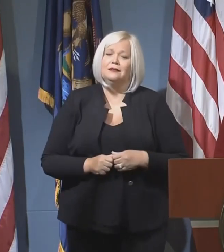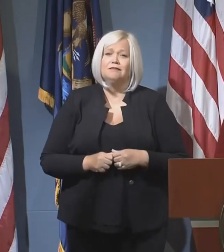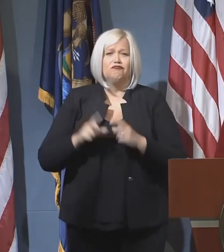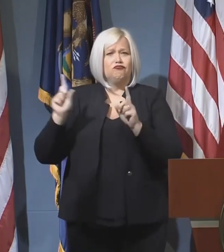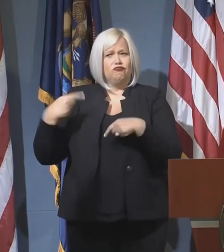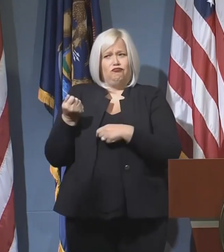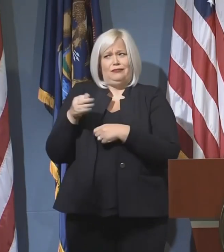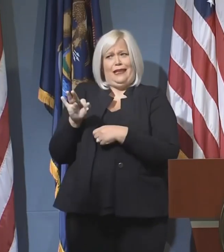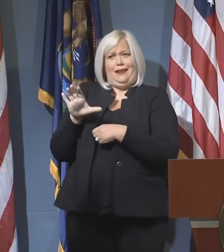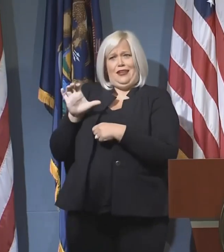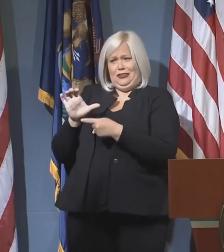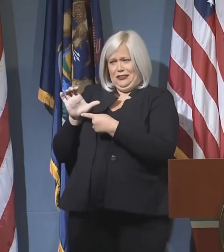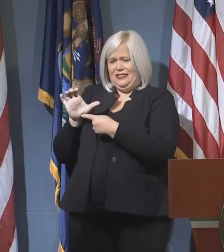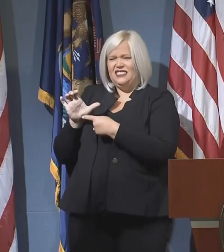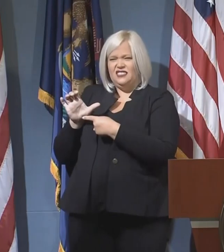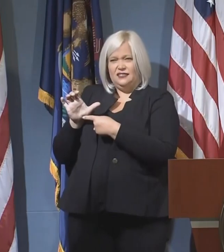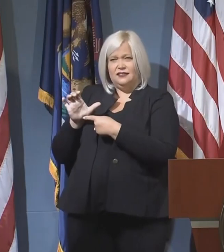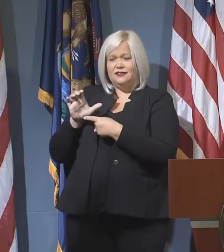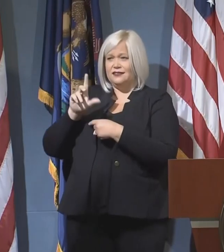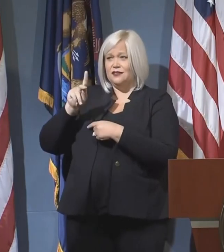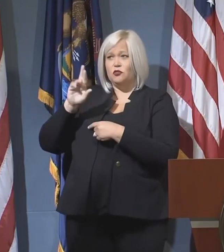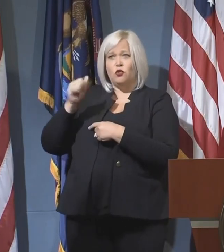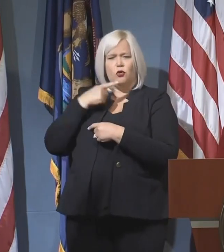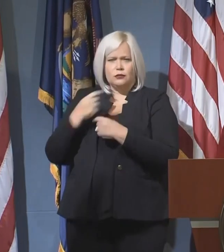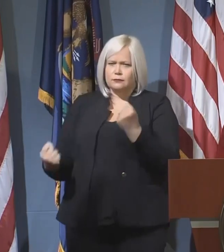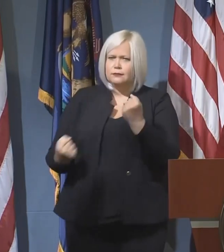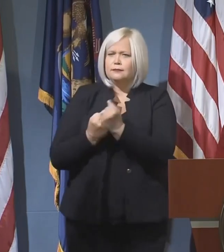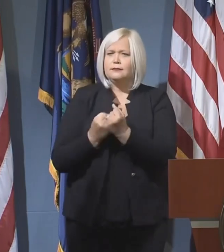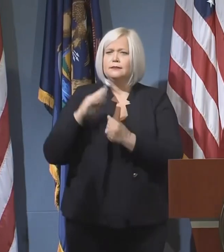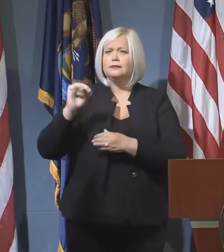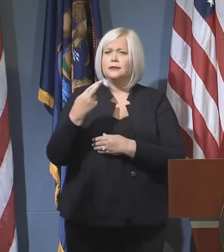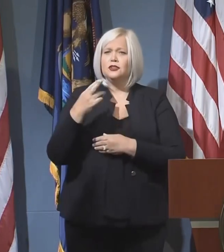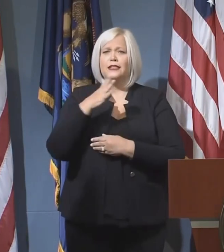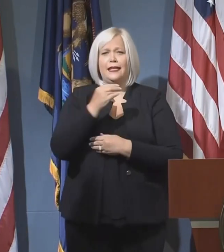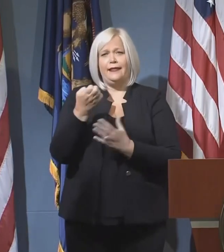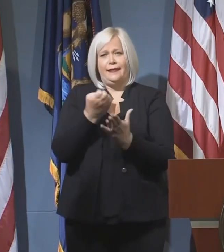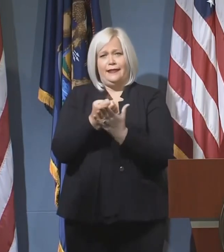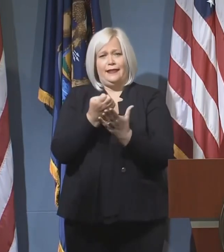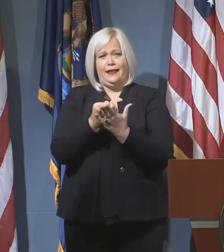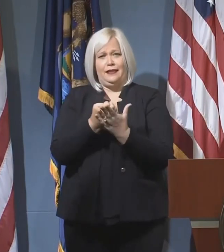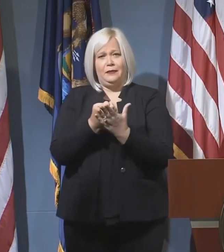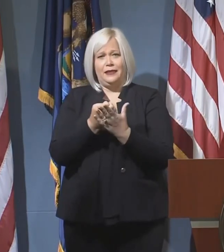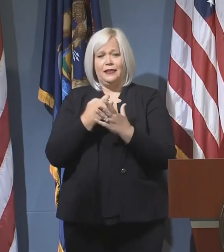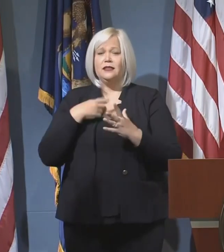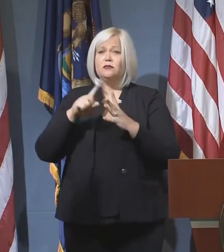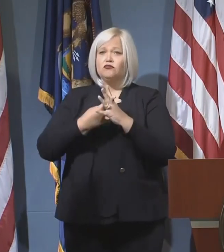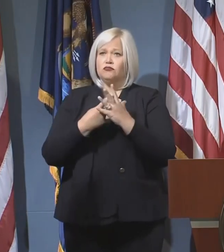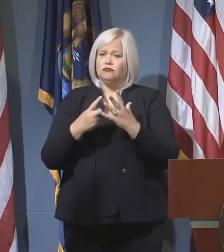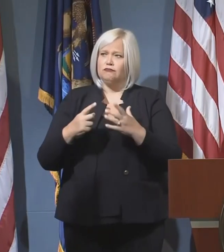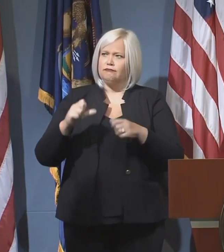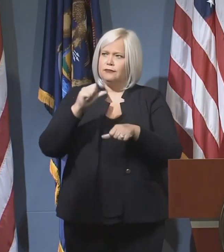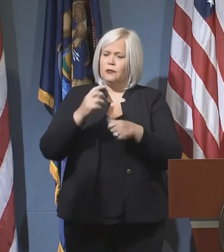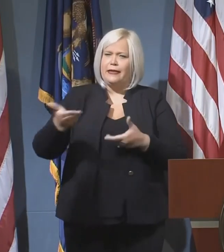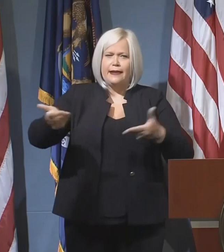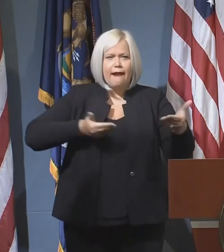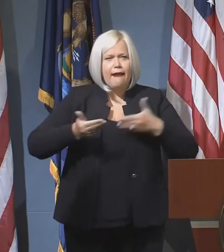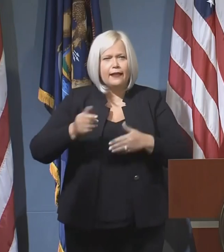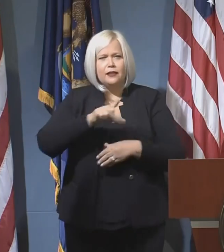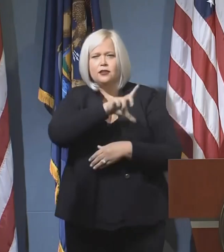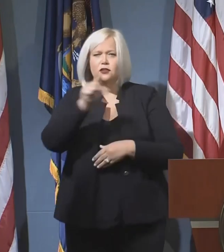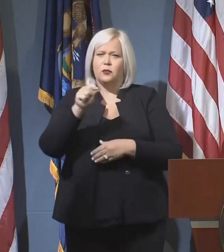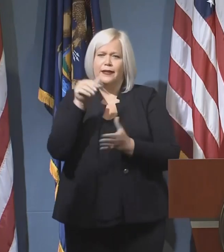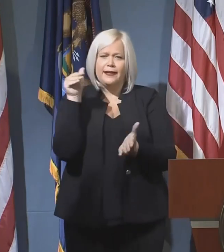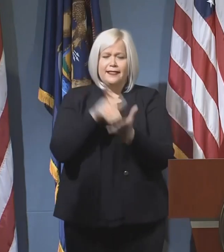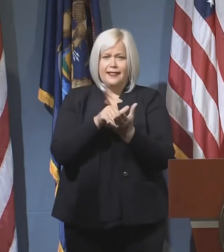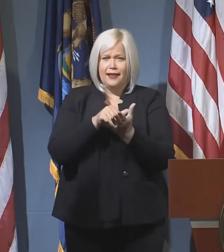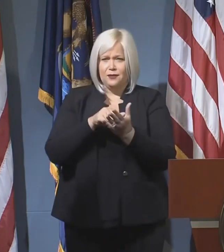1900s, Kroger has been devoted to Michigan and our economy. We have grown to employ nearly 20,000 frontline associates